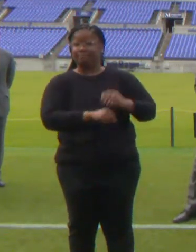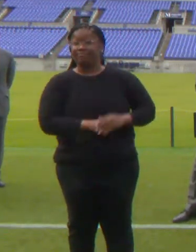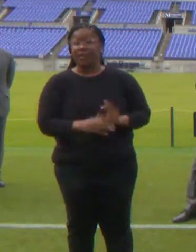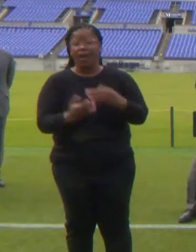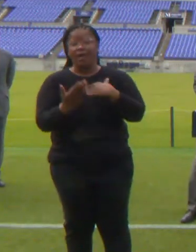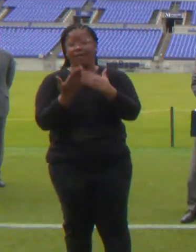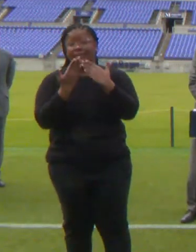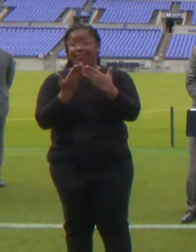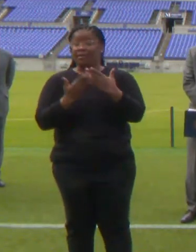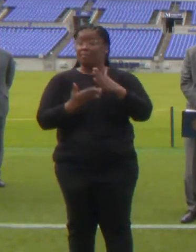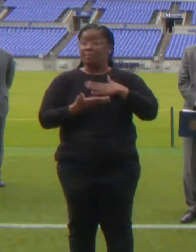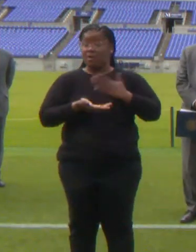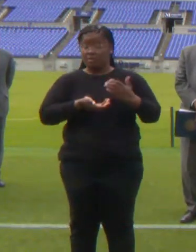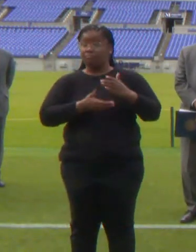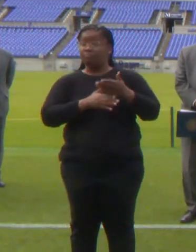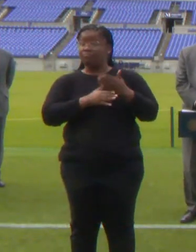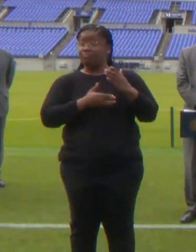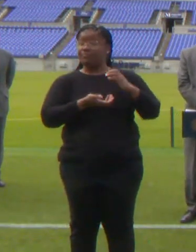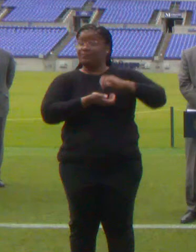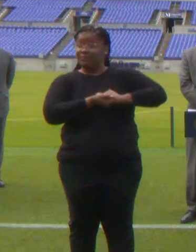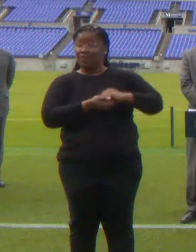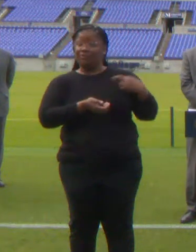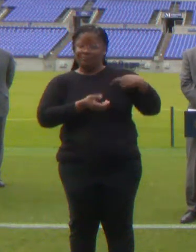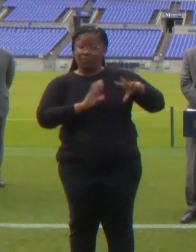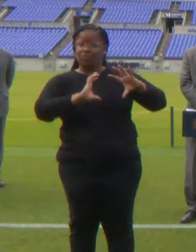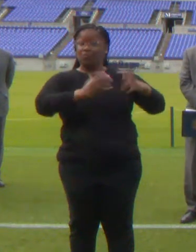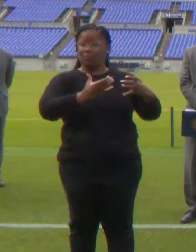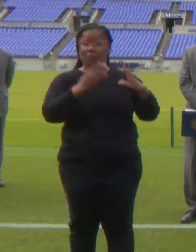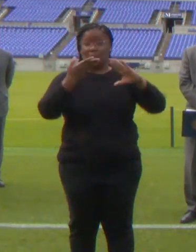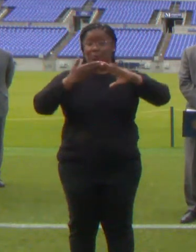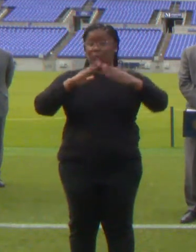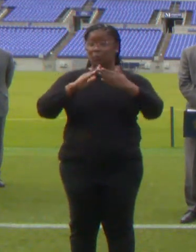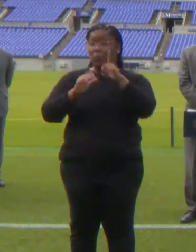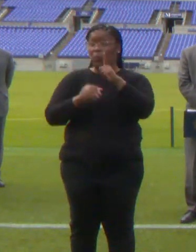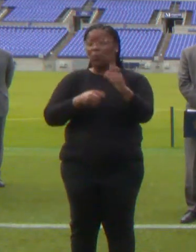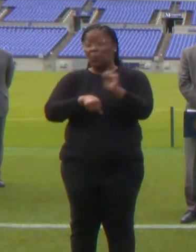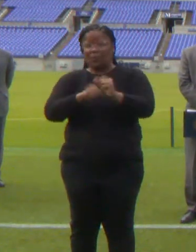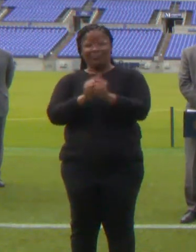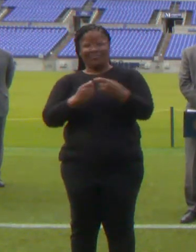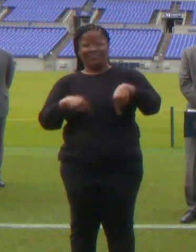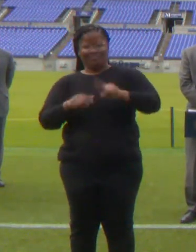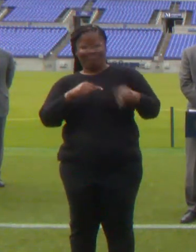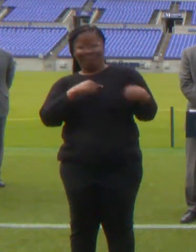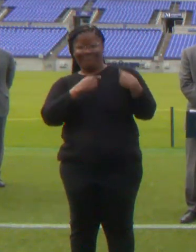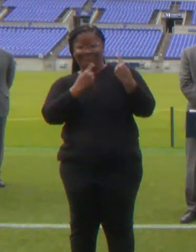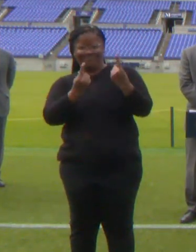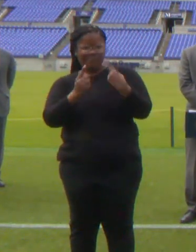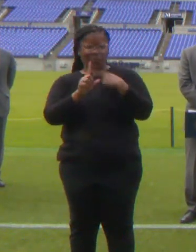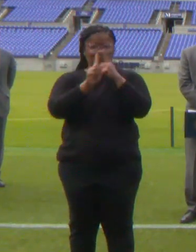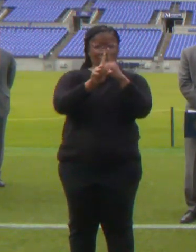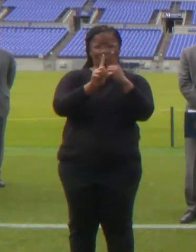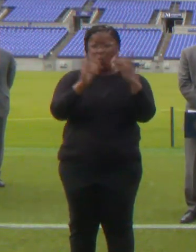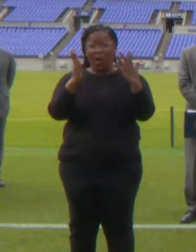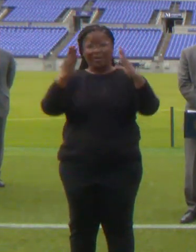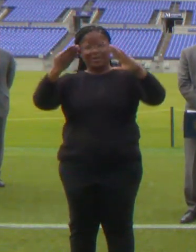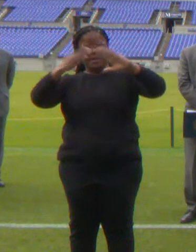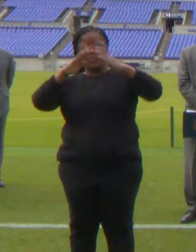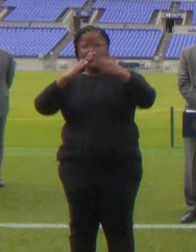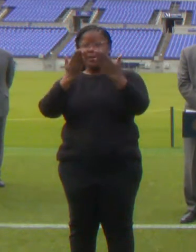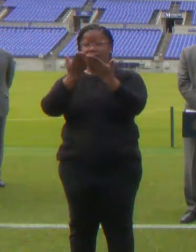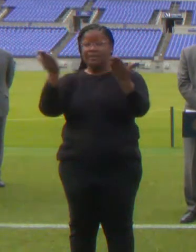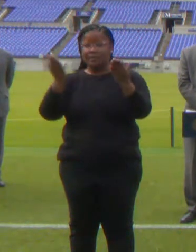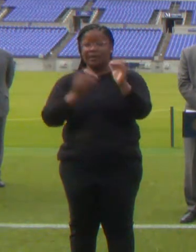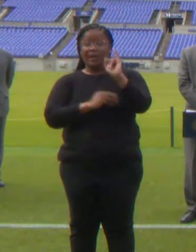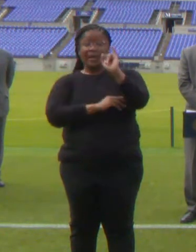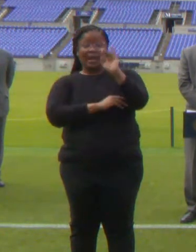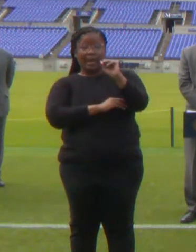faith-based organizations like you for working with us as we strive for community immunity. And thank you for coming out to our faith